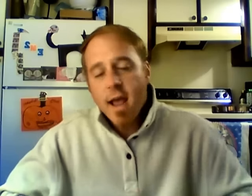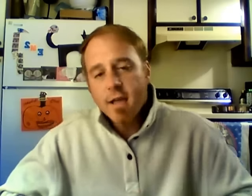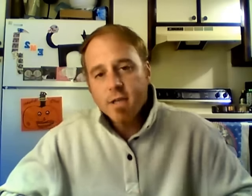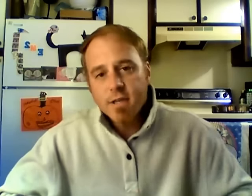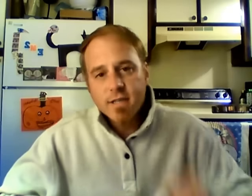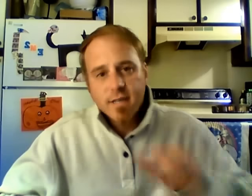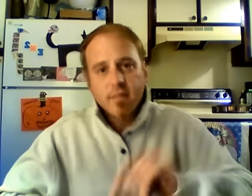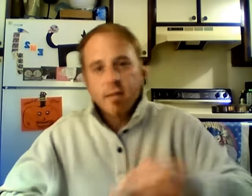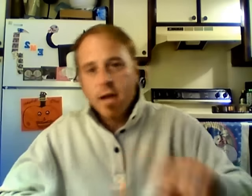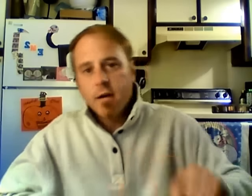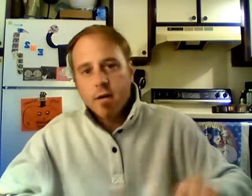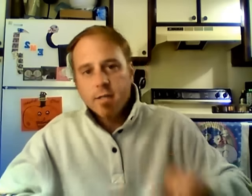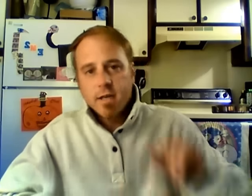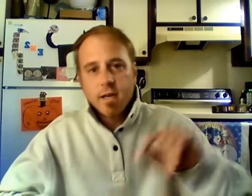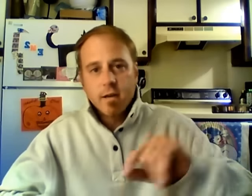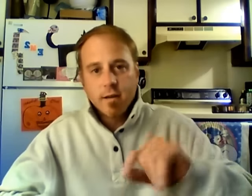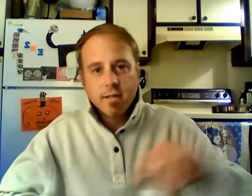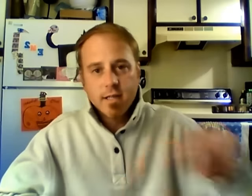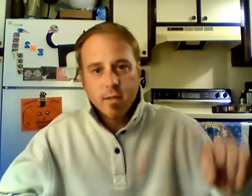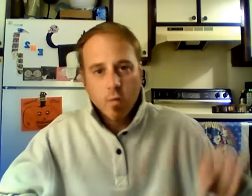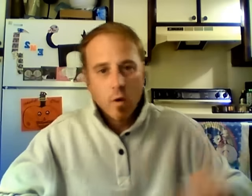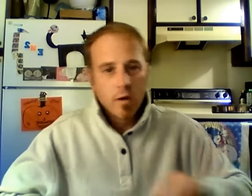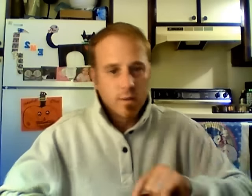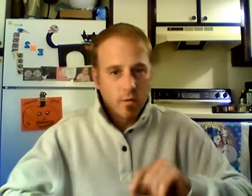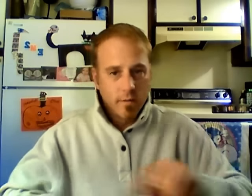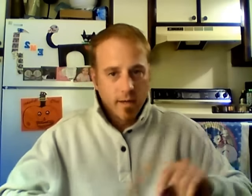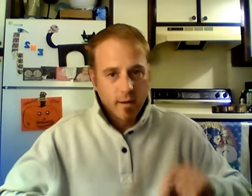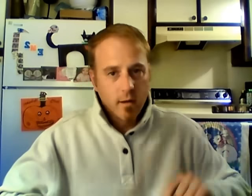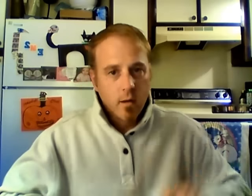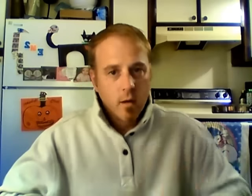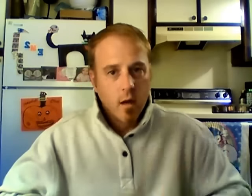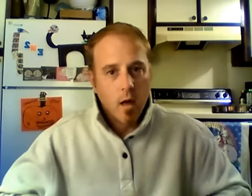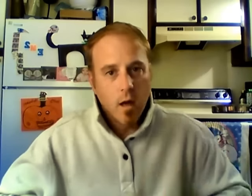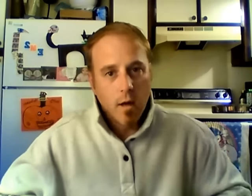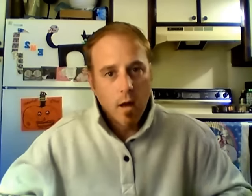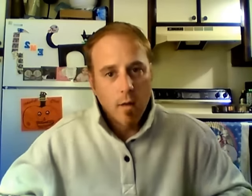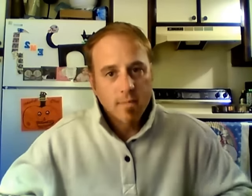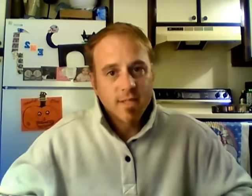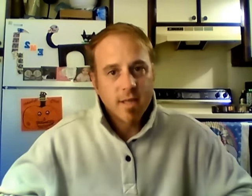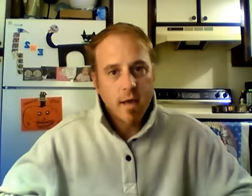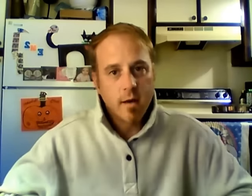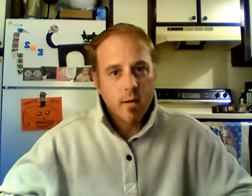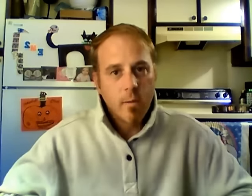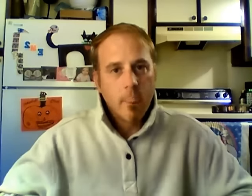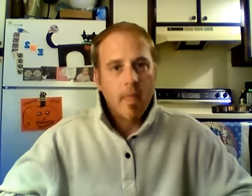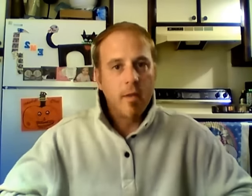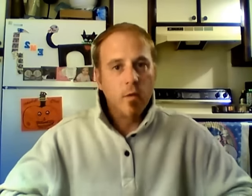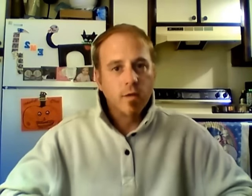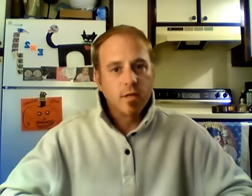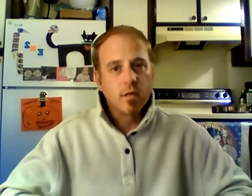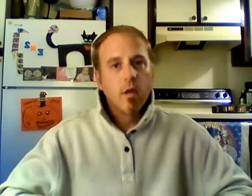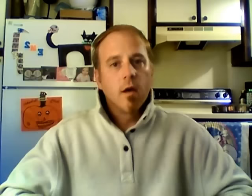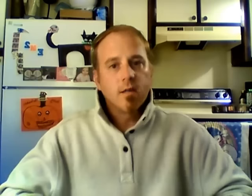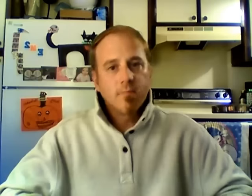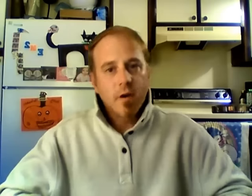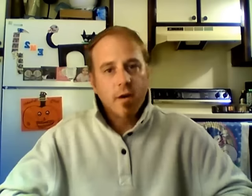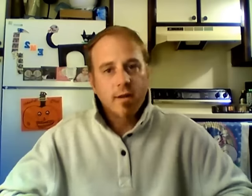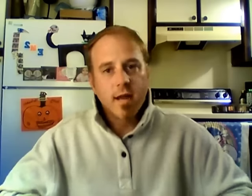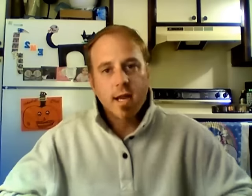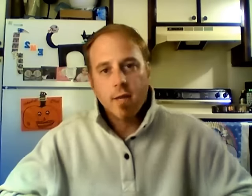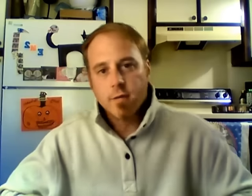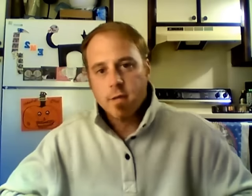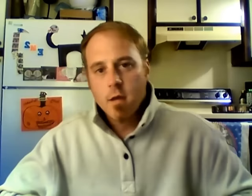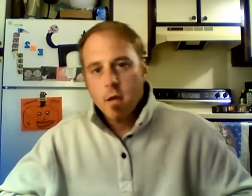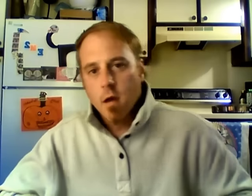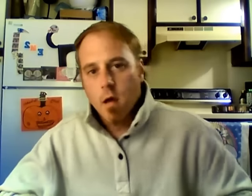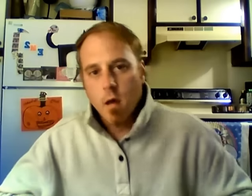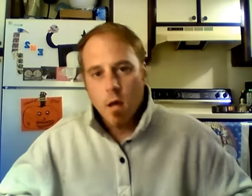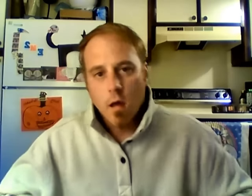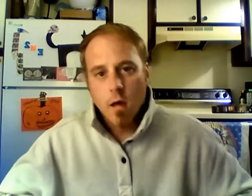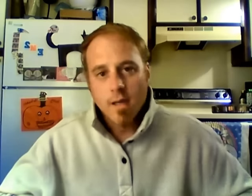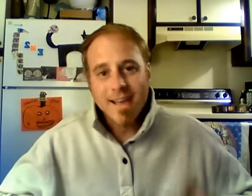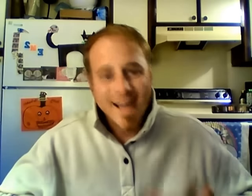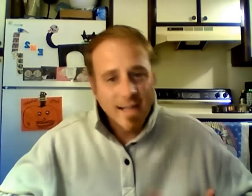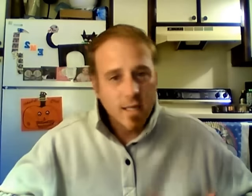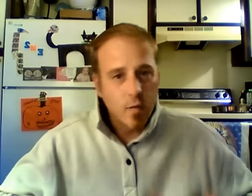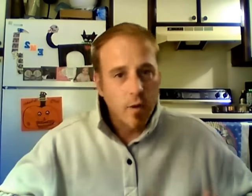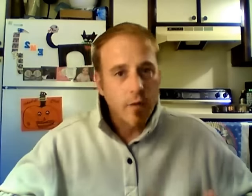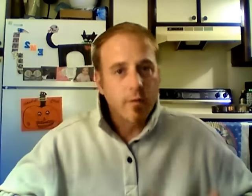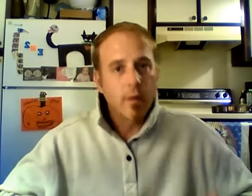could actually see the letters and see the words that were being said. And there was a spirit that he was connecting with